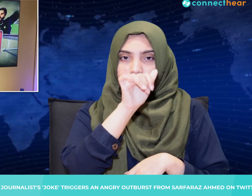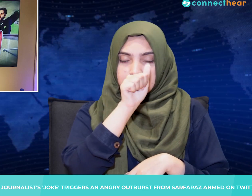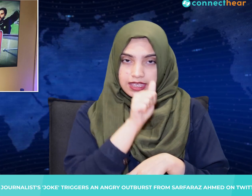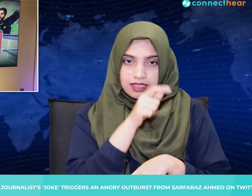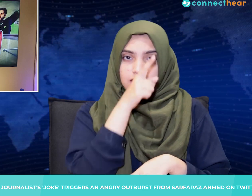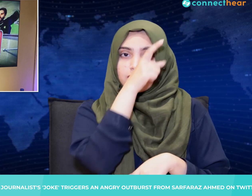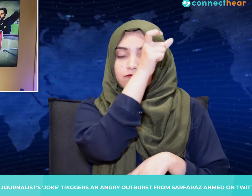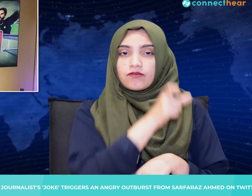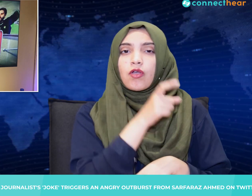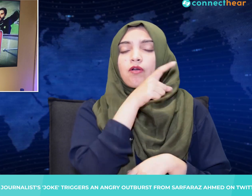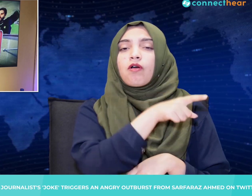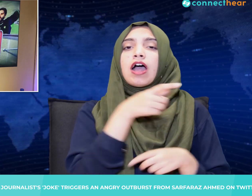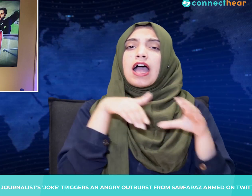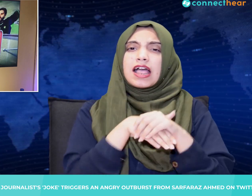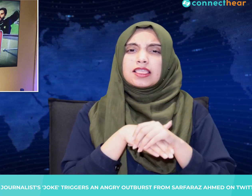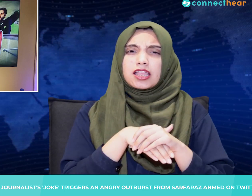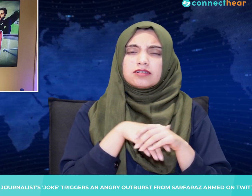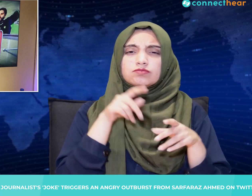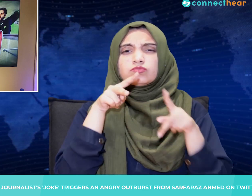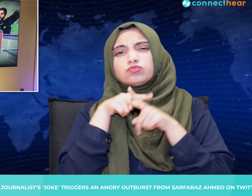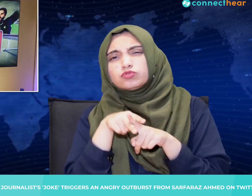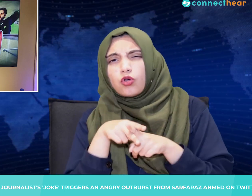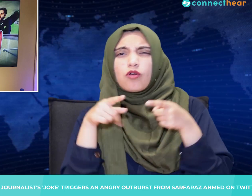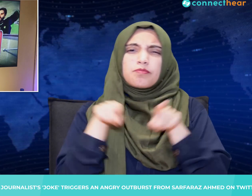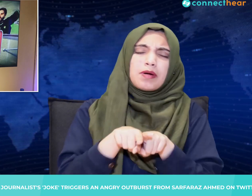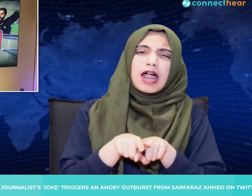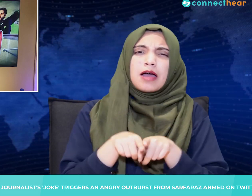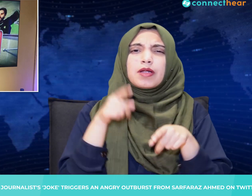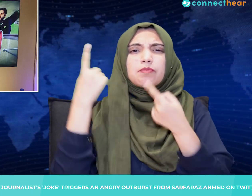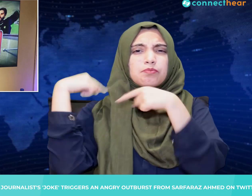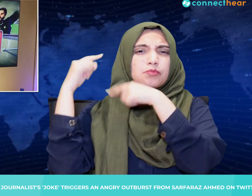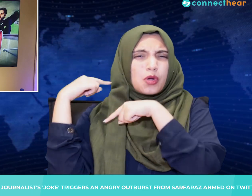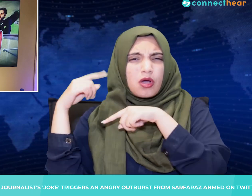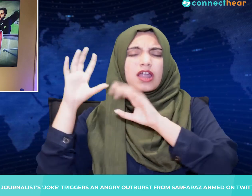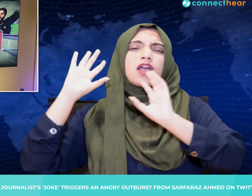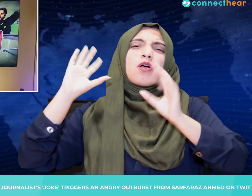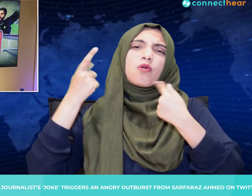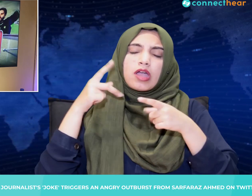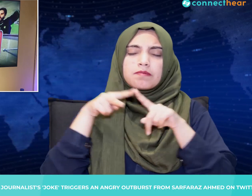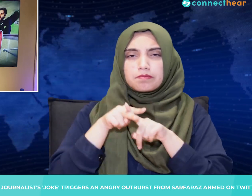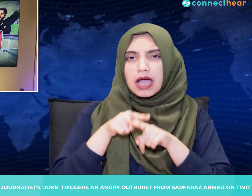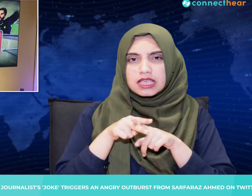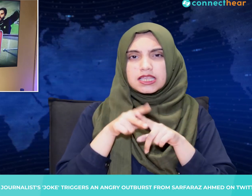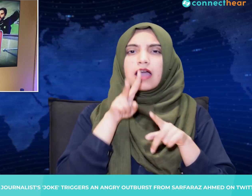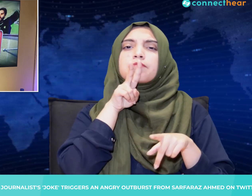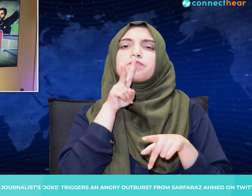referencing a controversial incident from his time as a team captain.